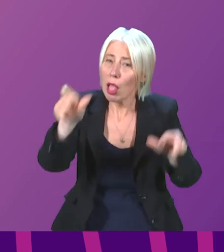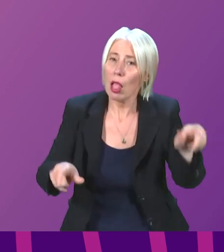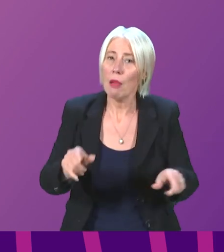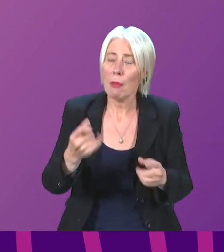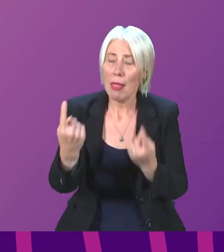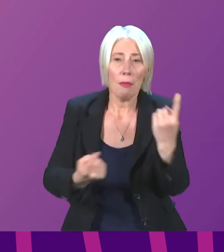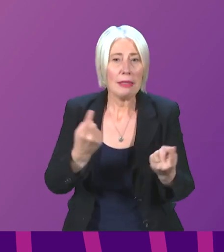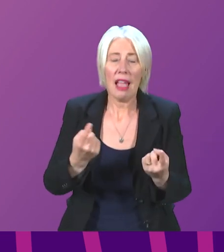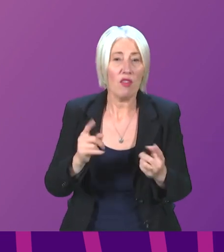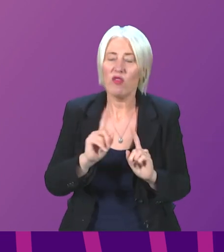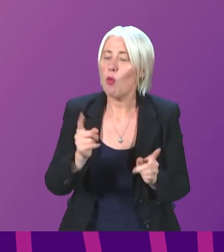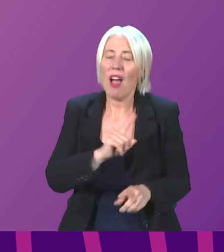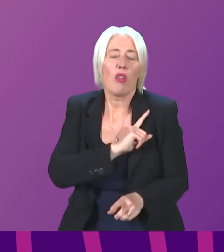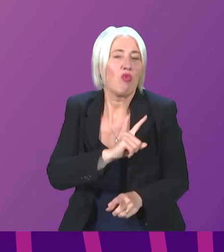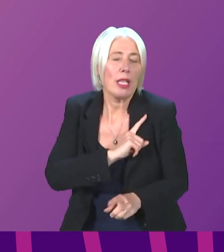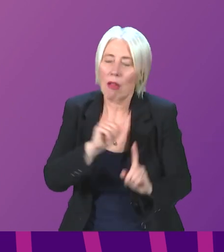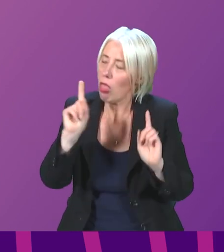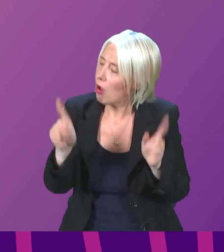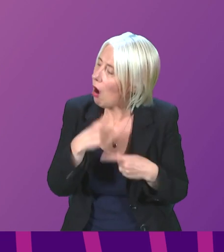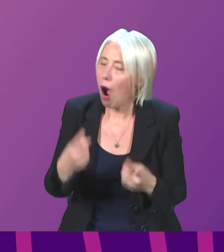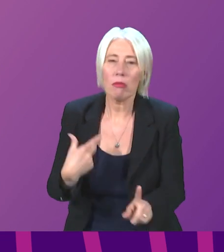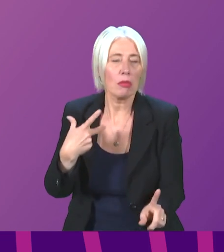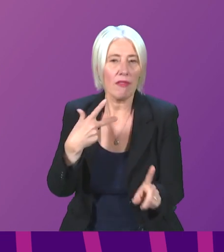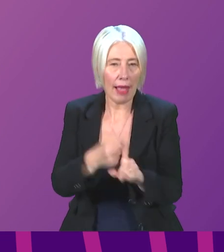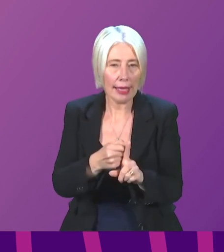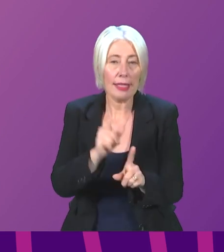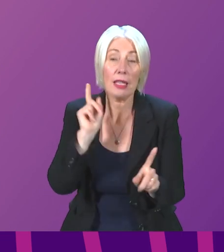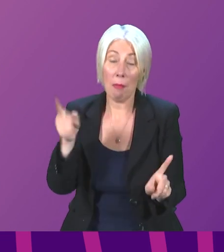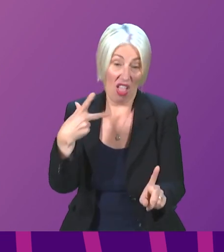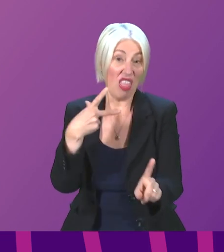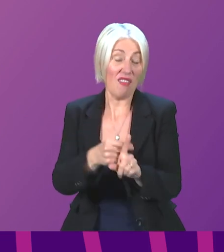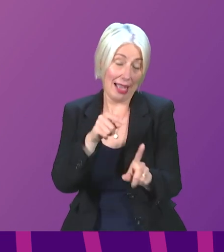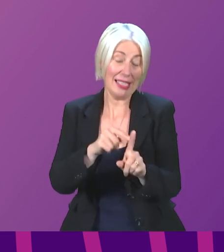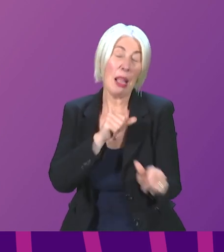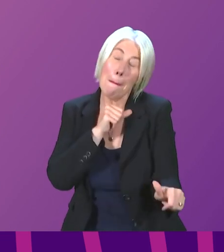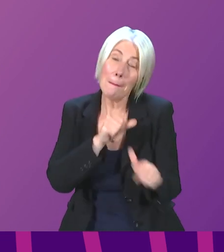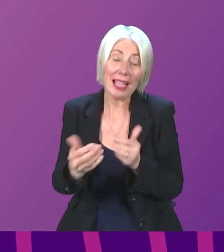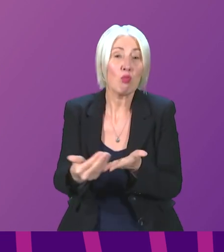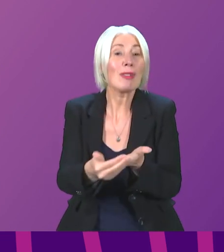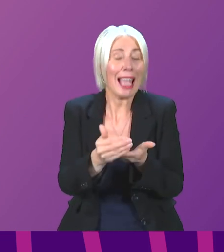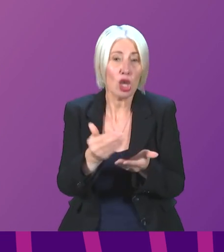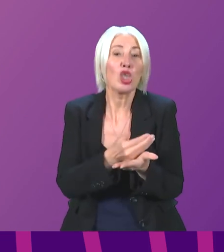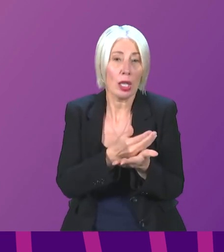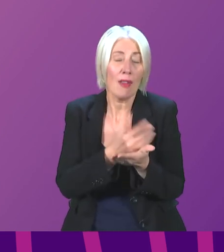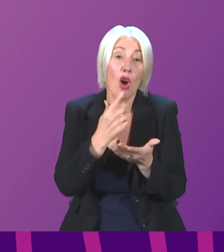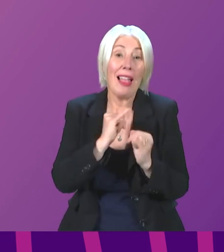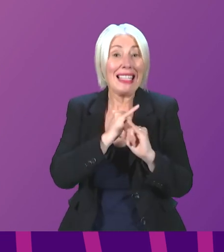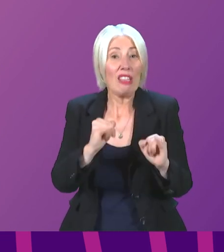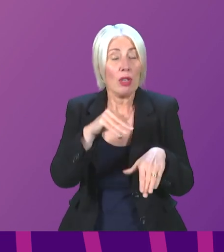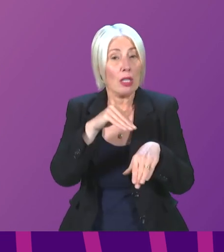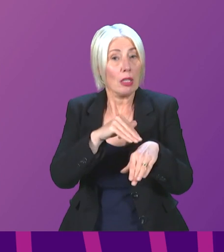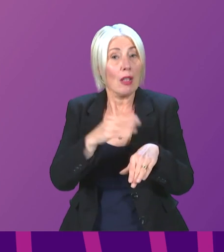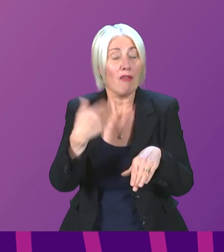not be suitable for whatever clinical reason to get a vaccine, although the vaccine does remain, of course, the best protection against the serious effects